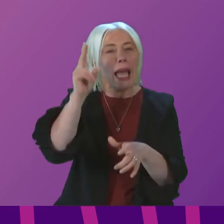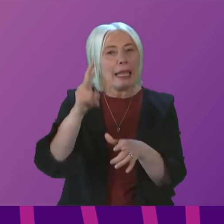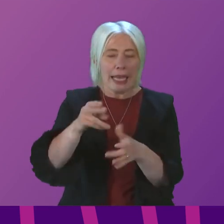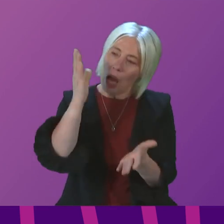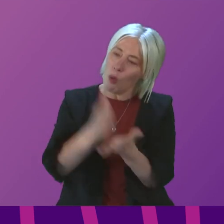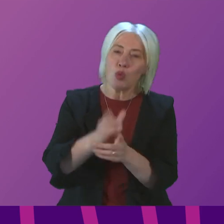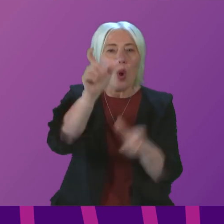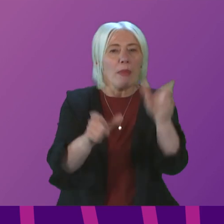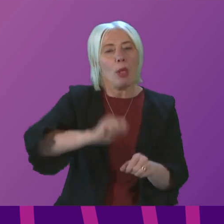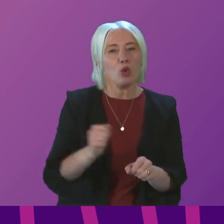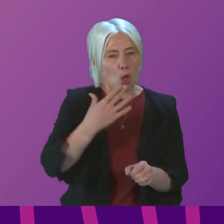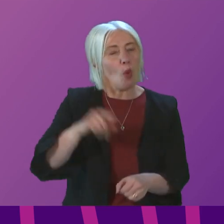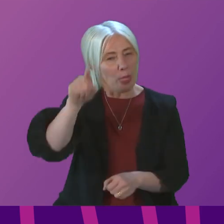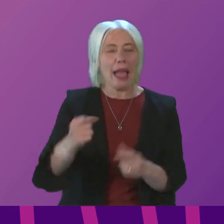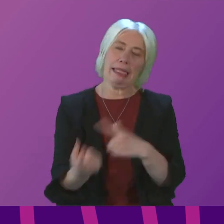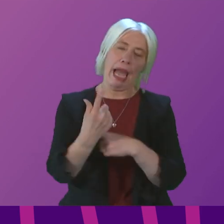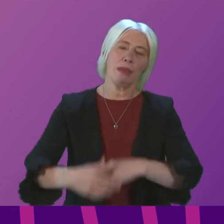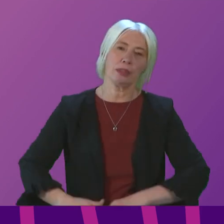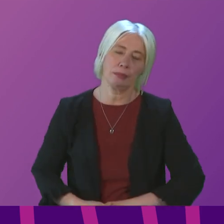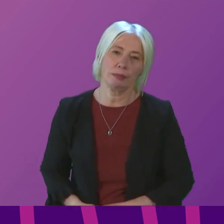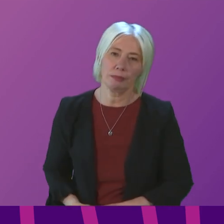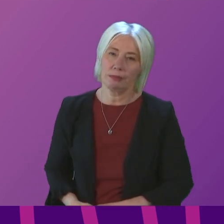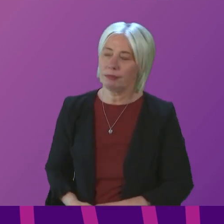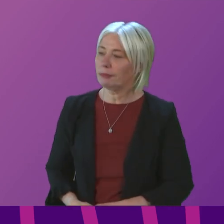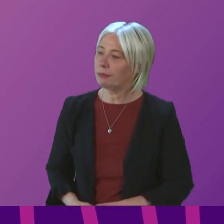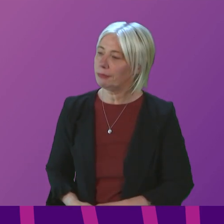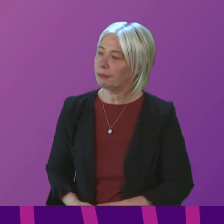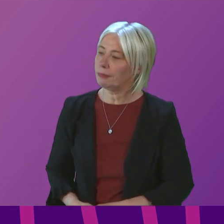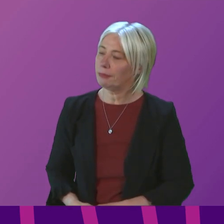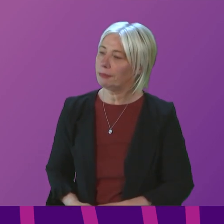Scotland want to see that happen. Jamie Greene.